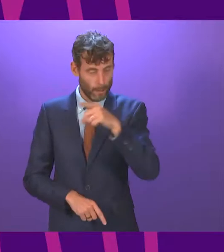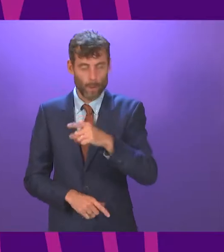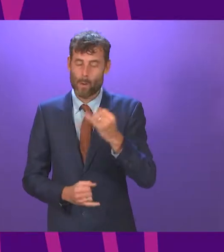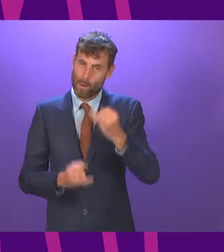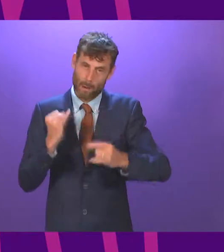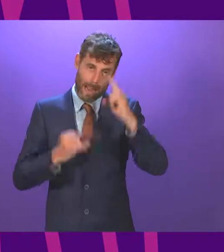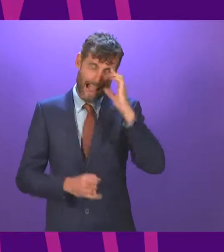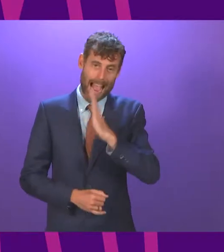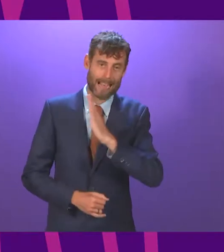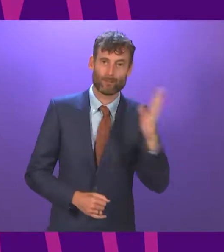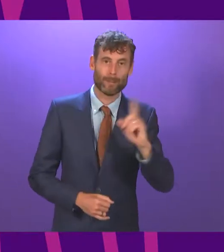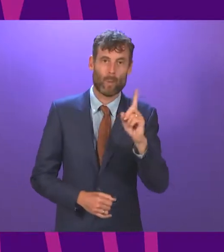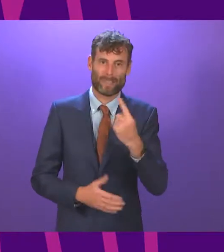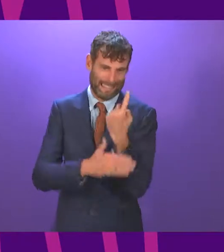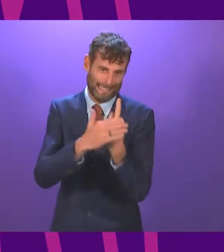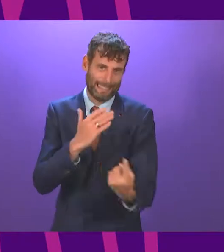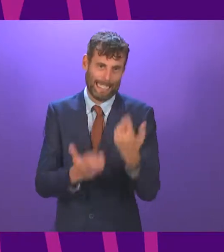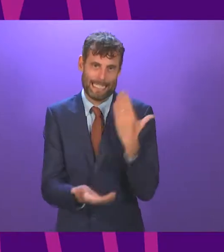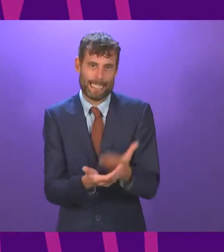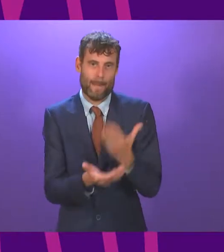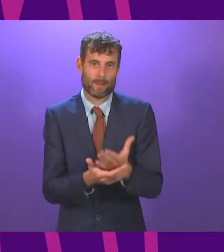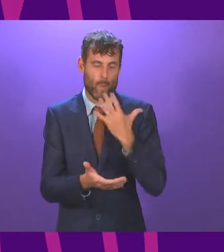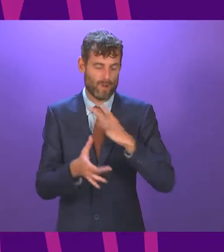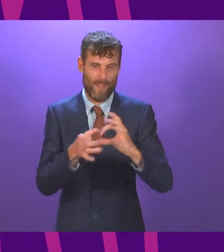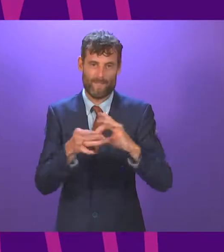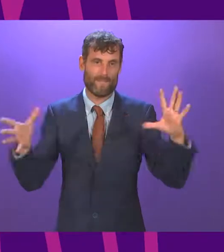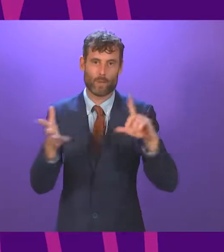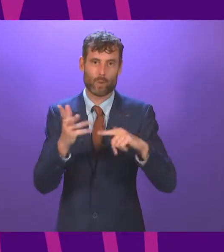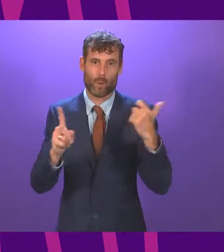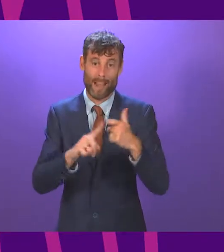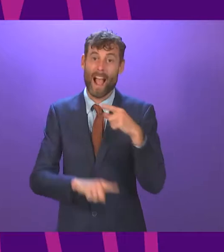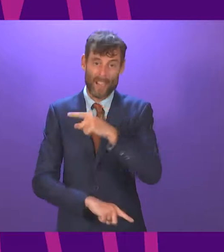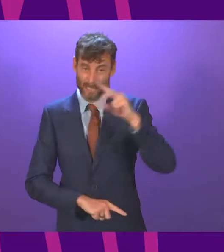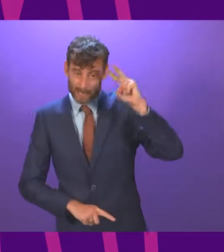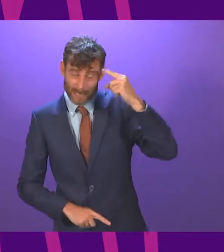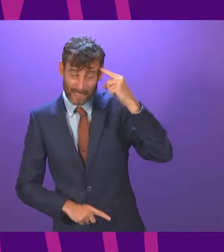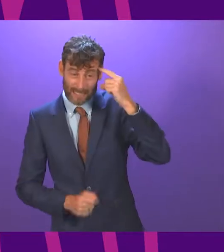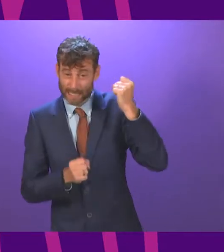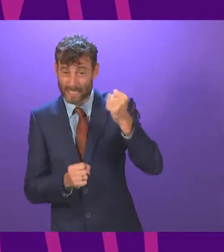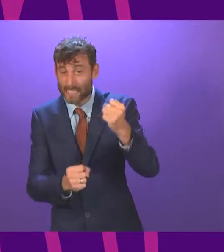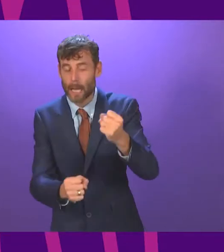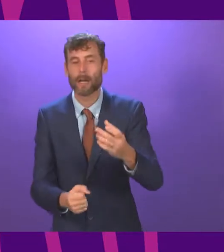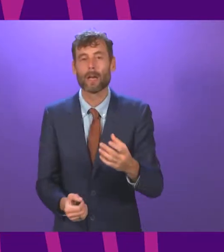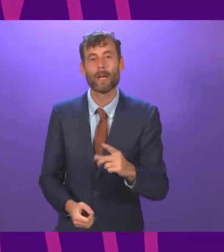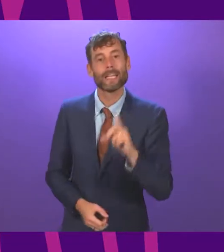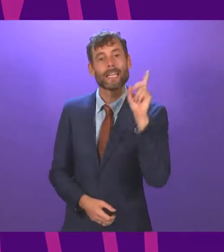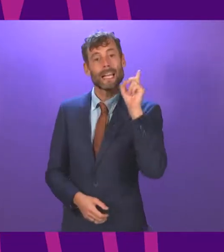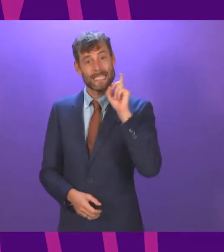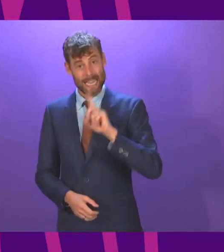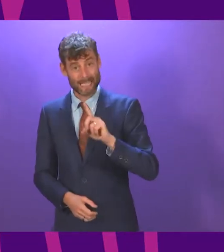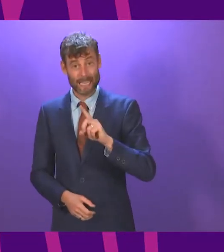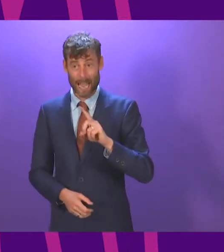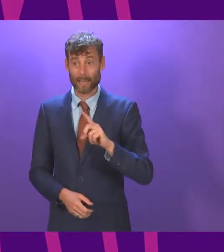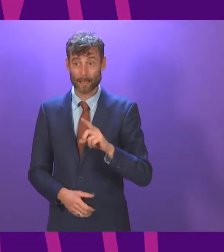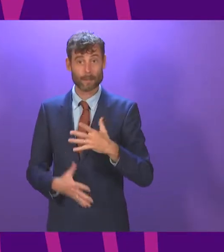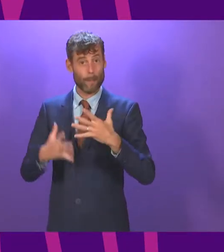and their shared ambition to bring about the end of the United Kingdom as we know it. Yesterday is historic, but for all the wrong